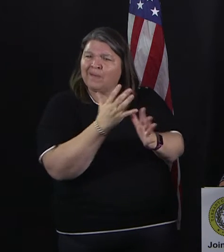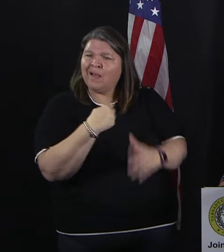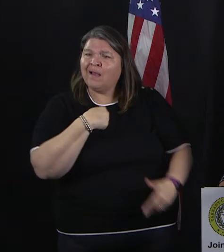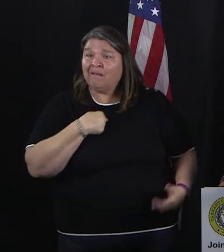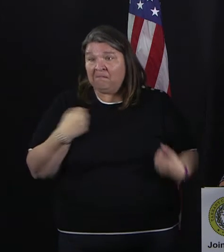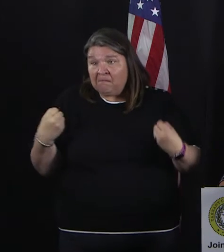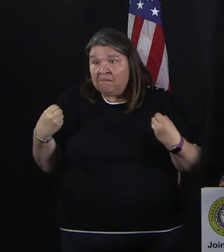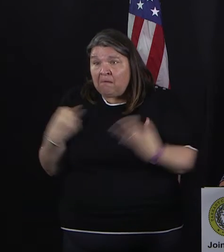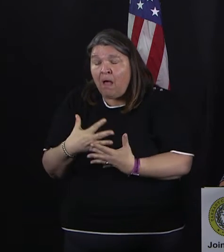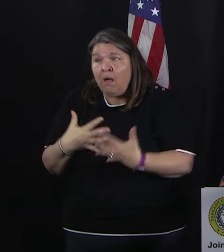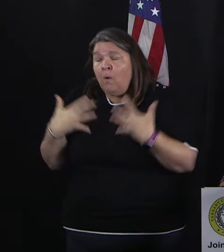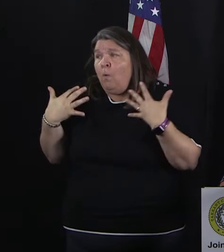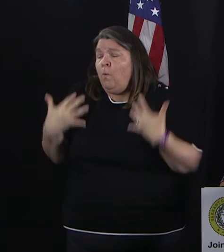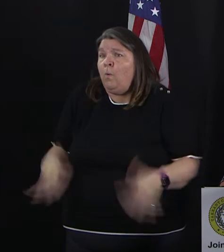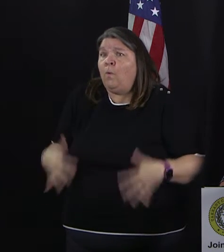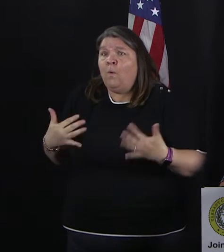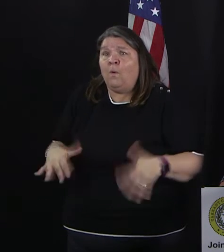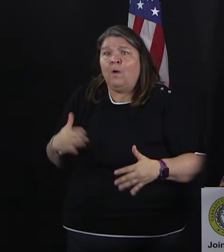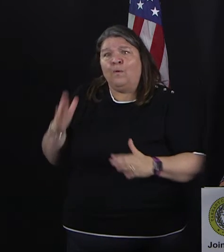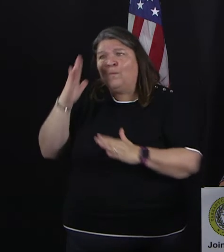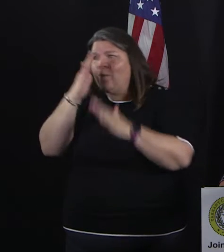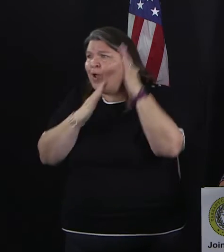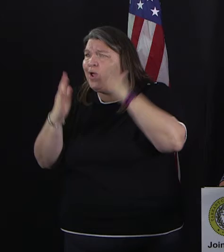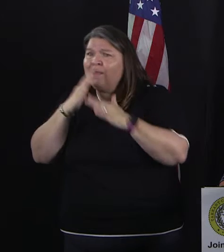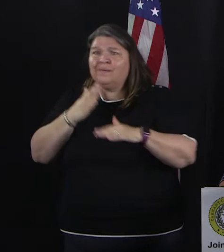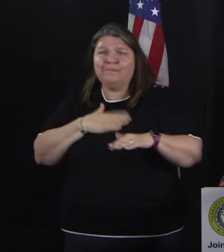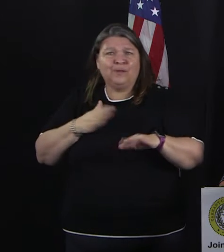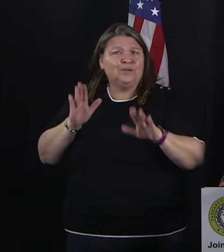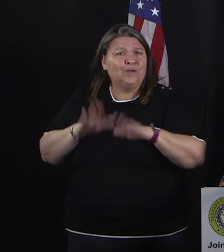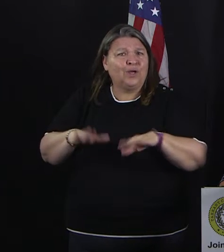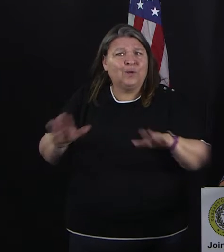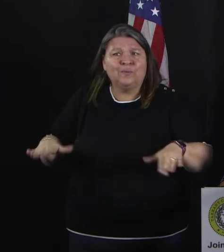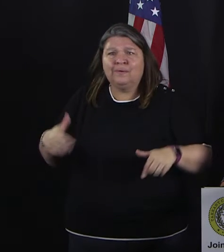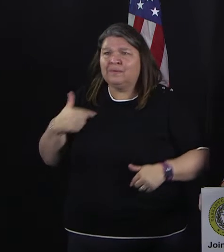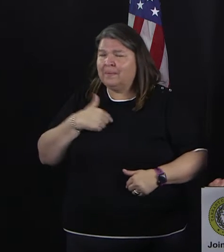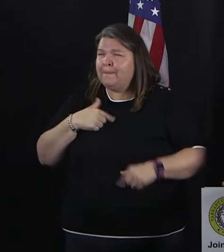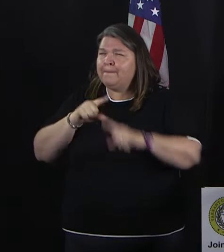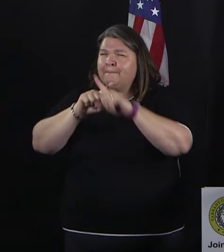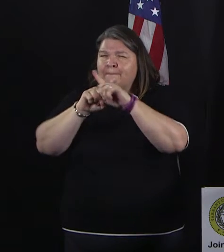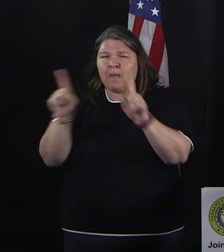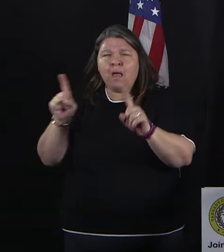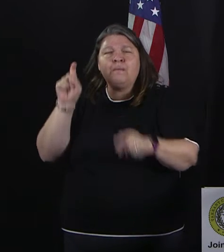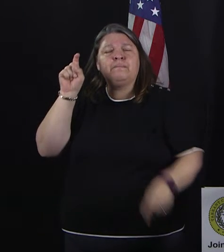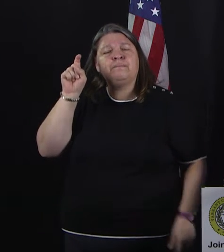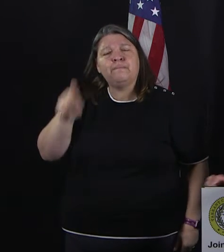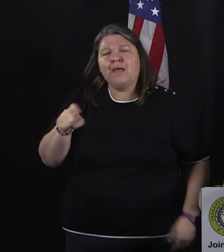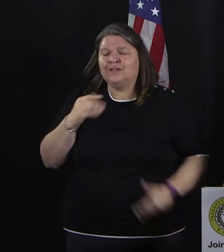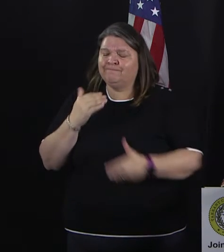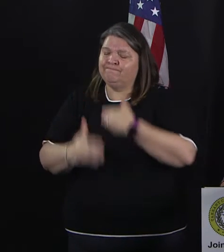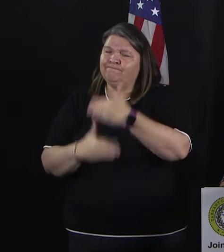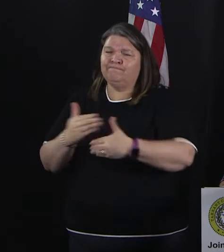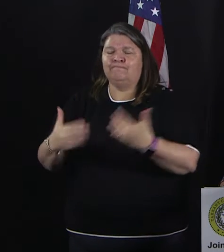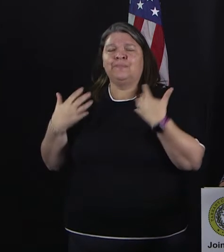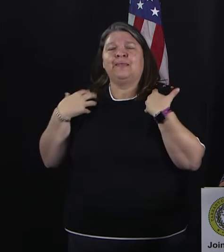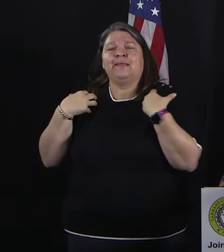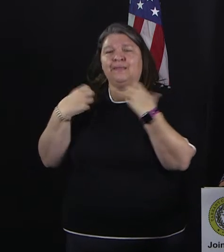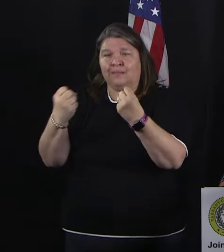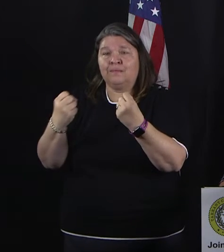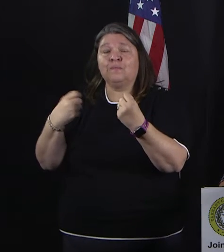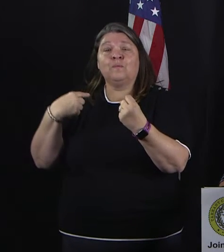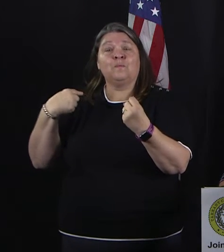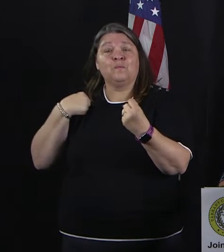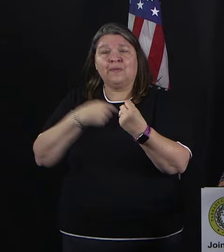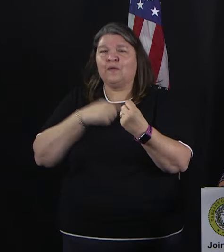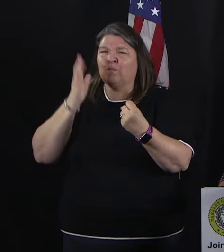but I know we're standing strong, and we will rally around what needs to be done and turn this